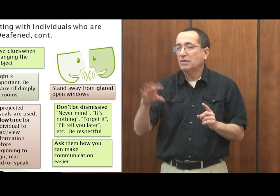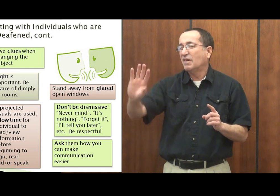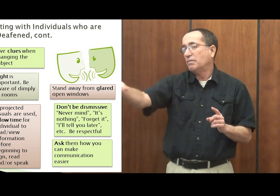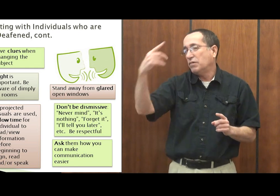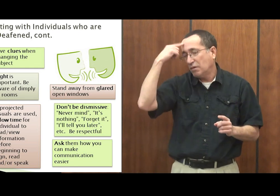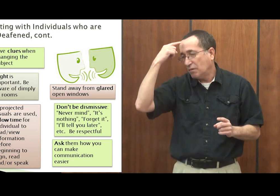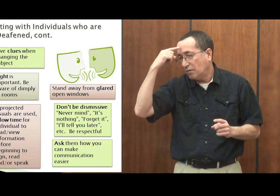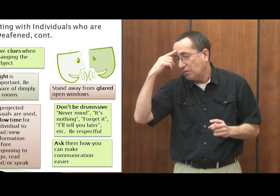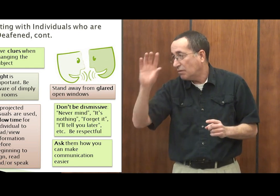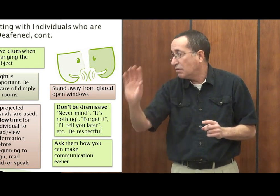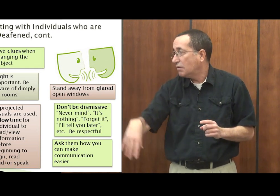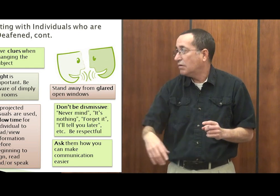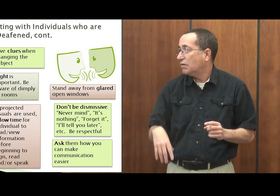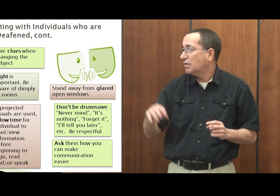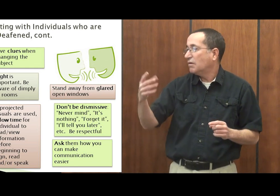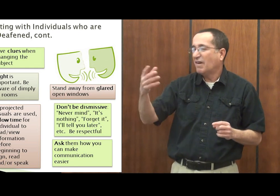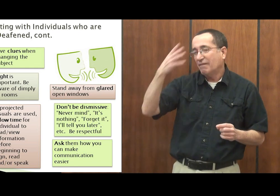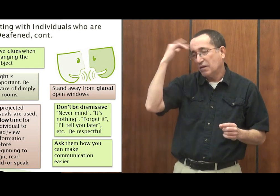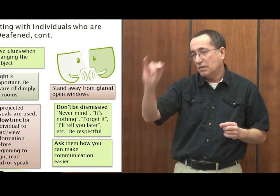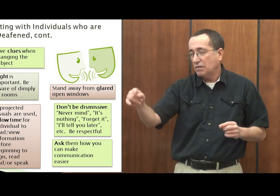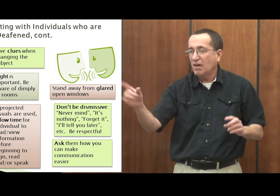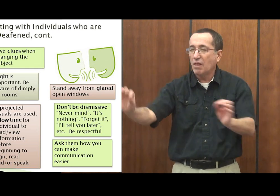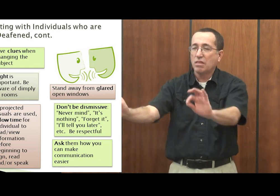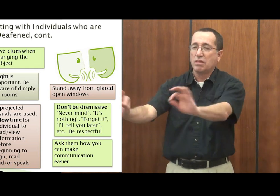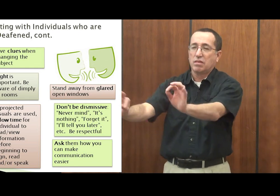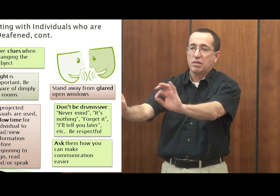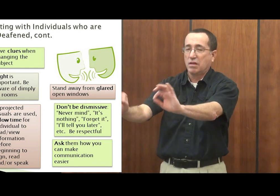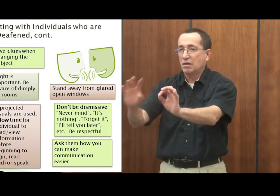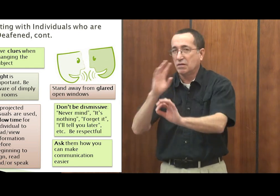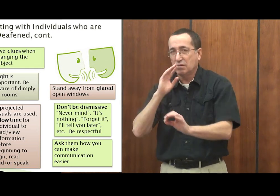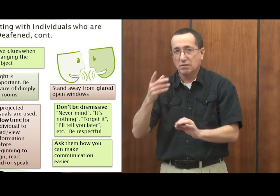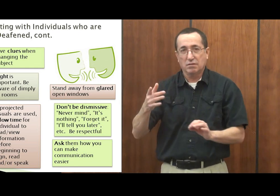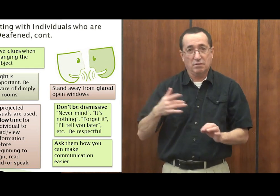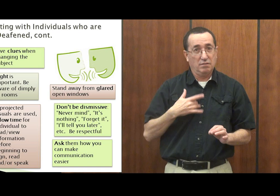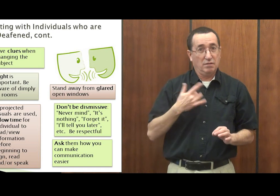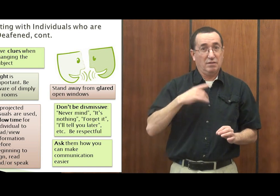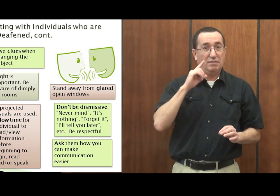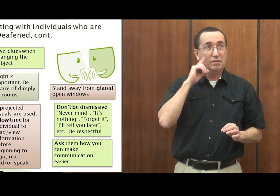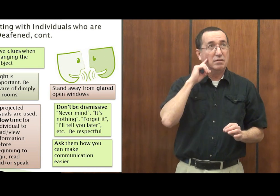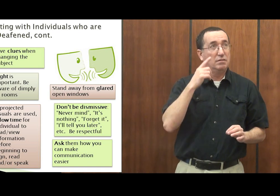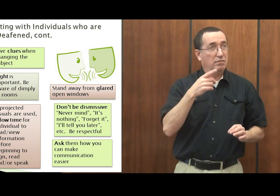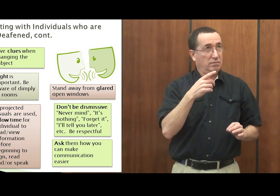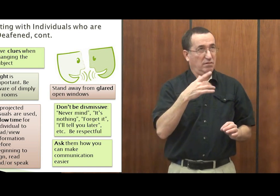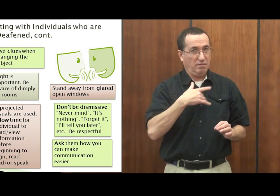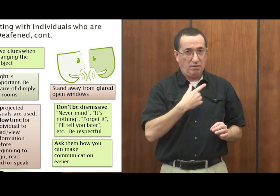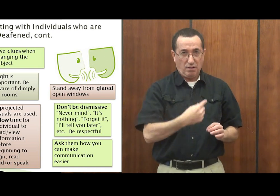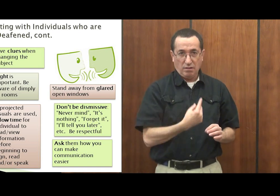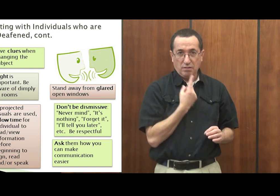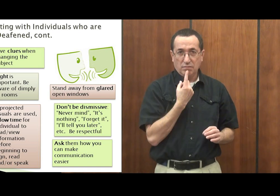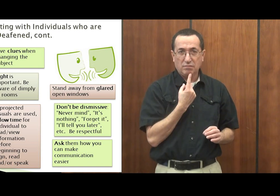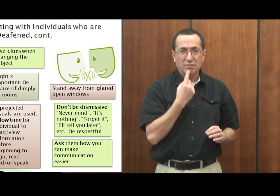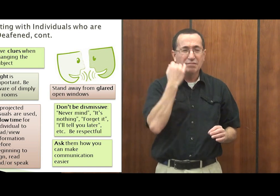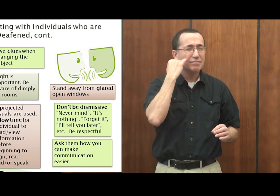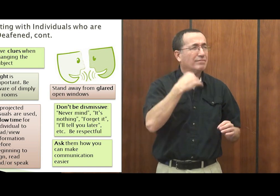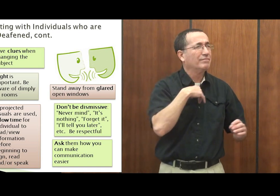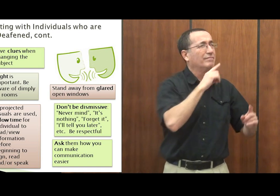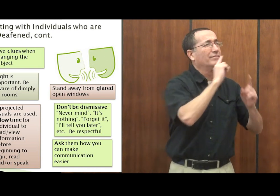The thing is, oh, forget it. It was no big deal. I'll tell you later. Deaf people feel that is such a